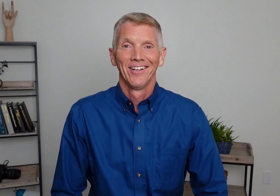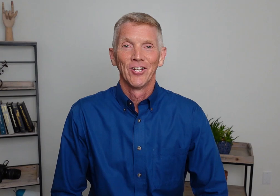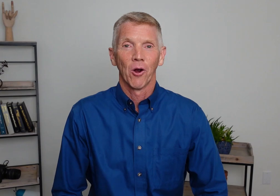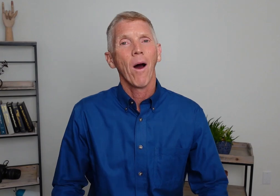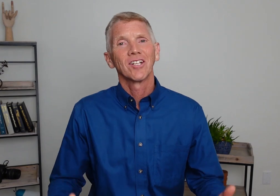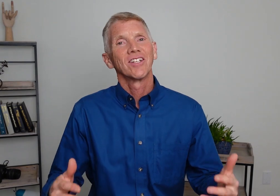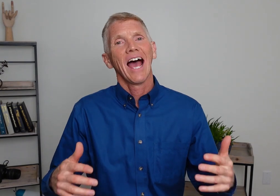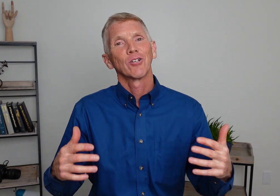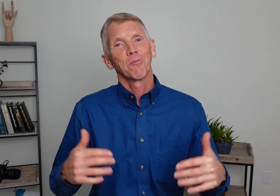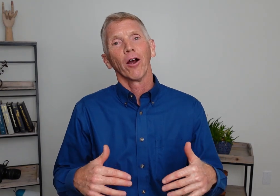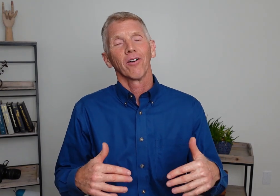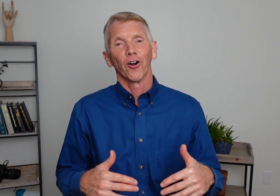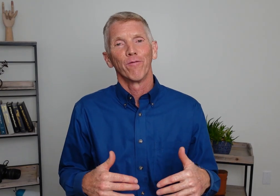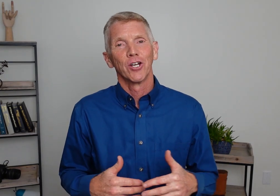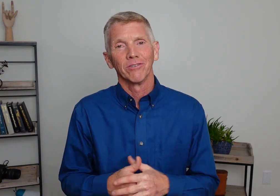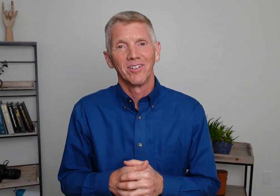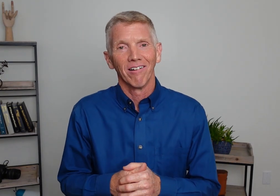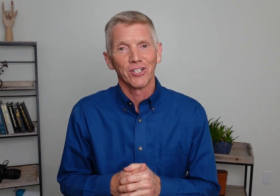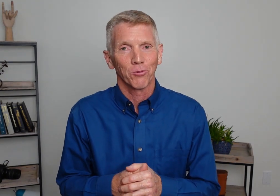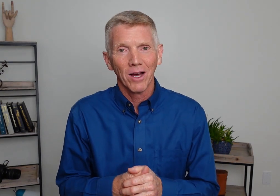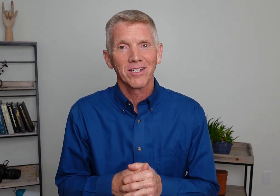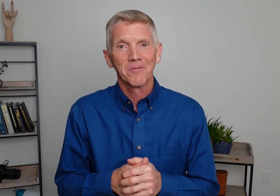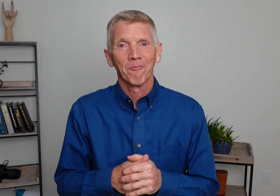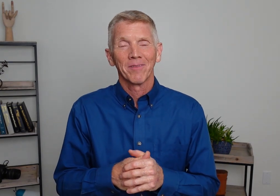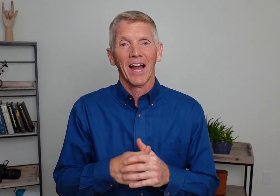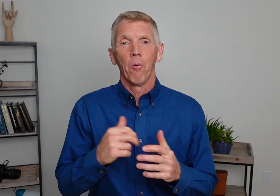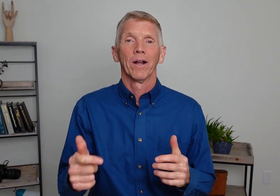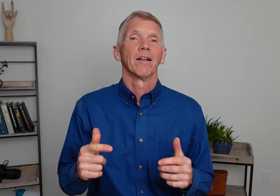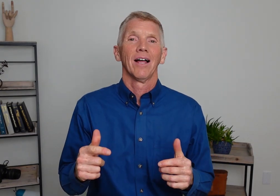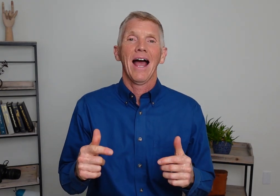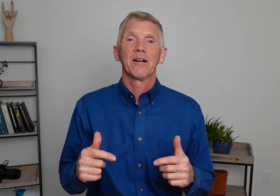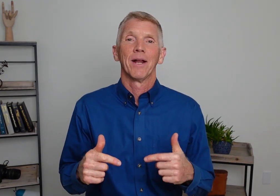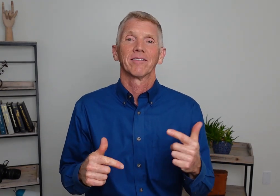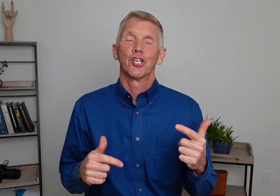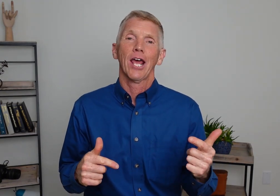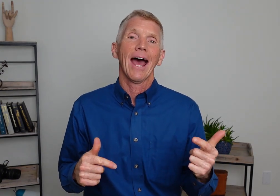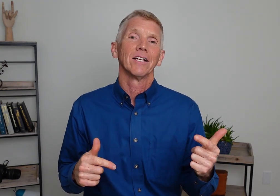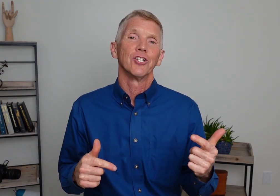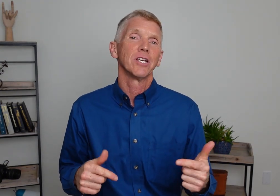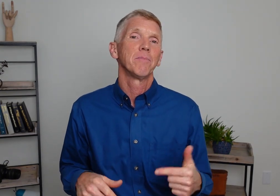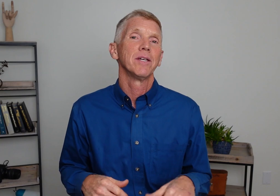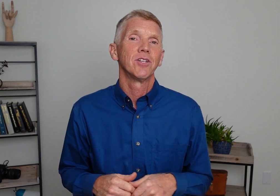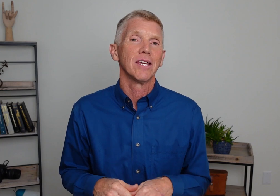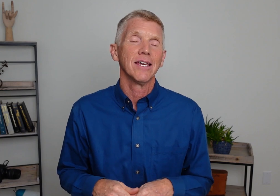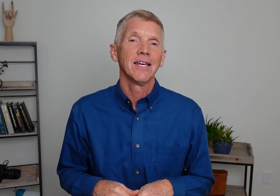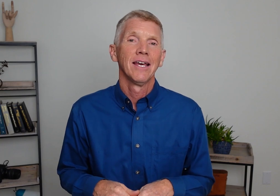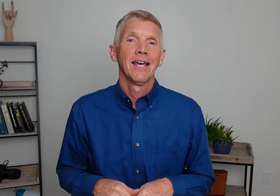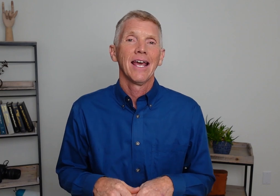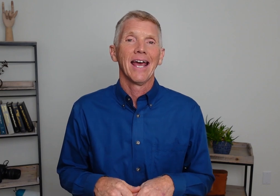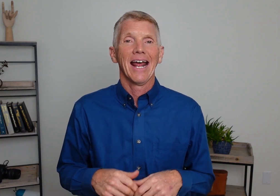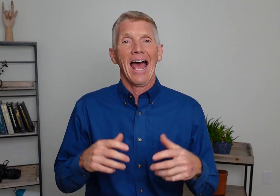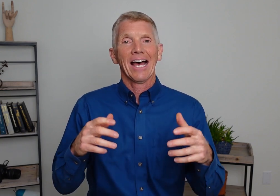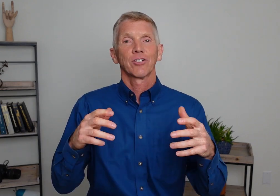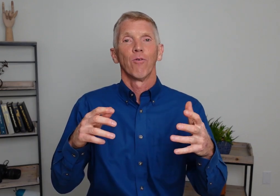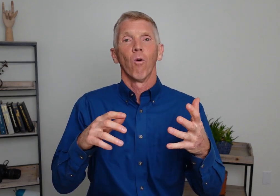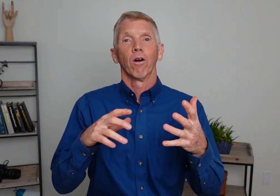So I wanted to see how smart artificial intelligence was. I went online and went at the ChatGPT and asked for